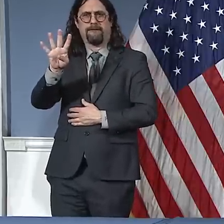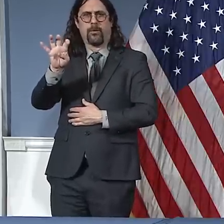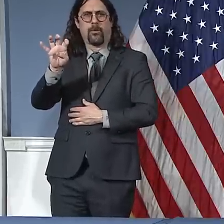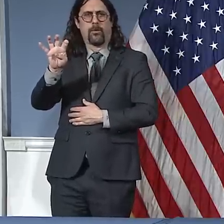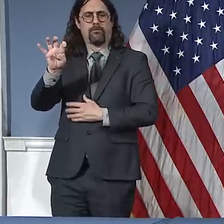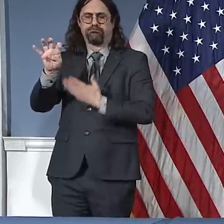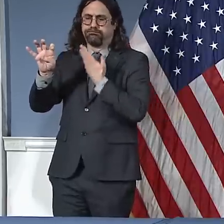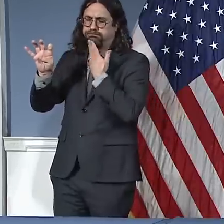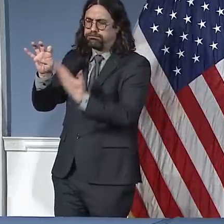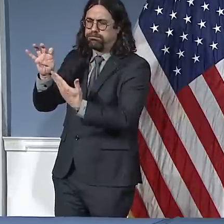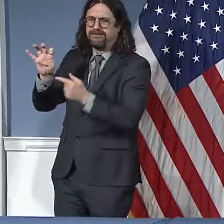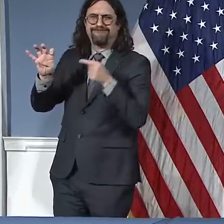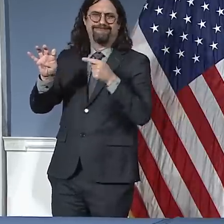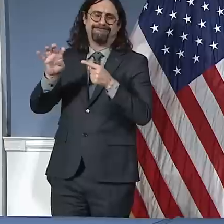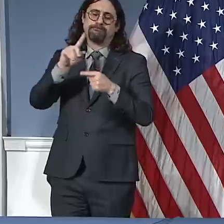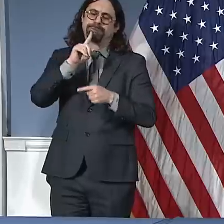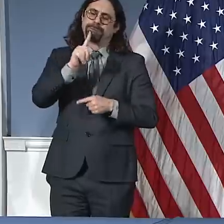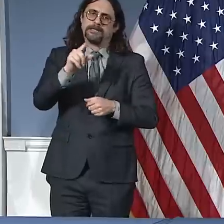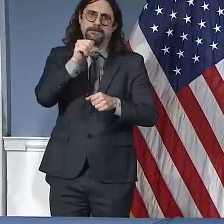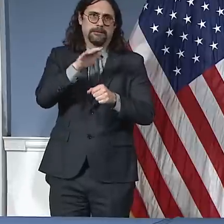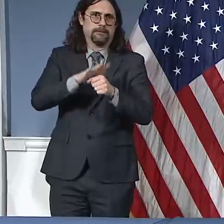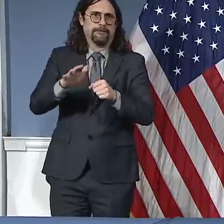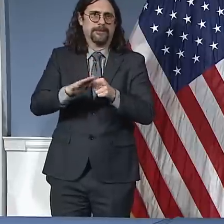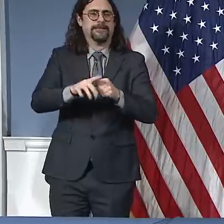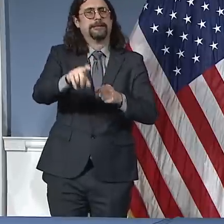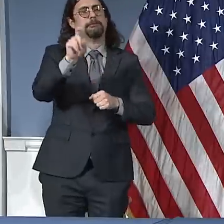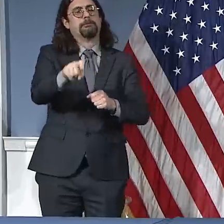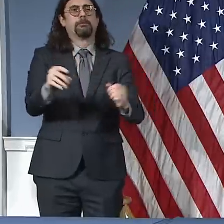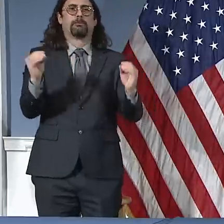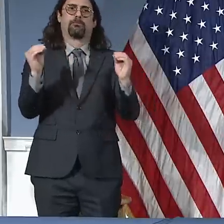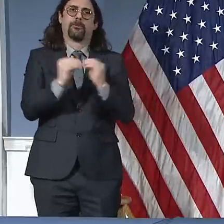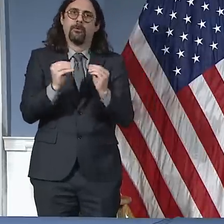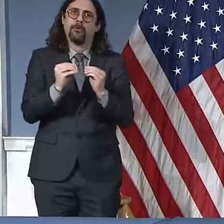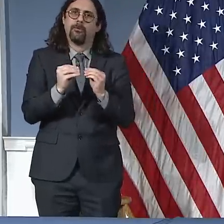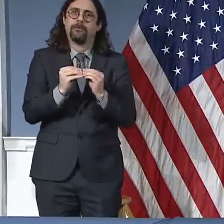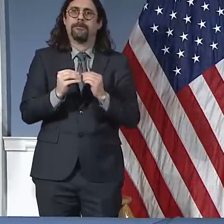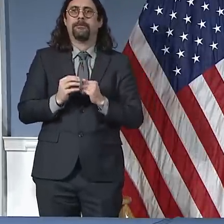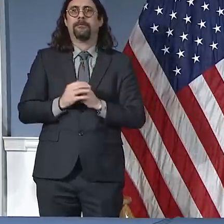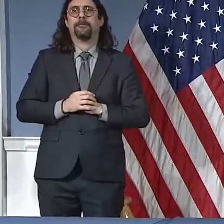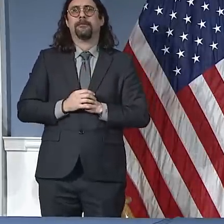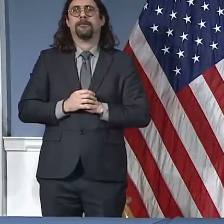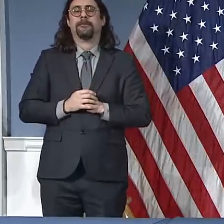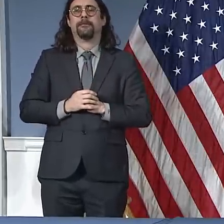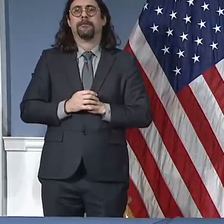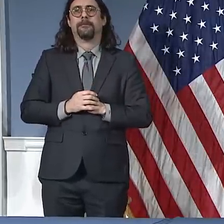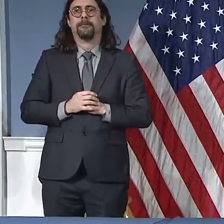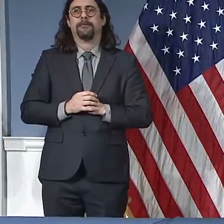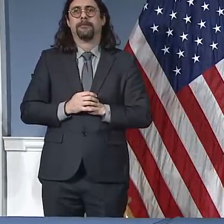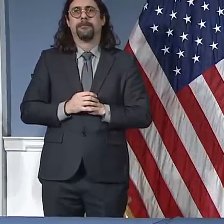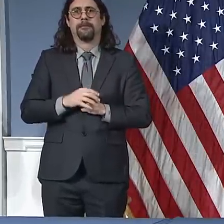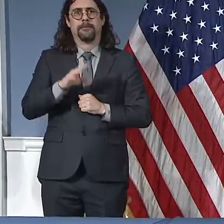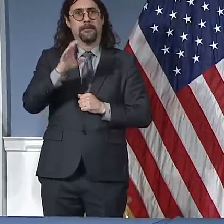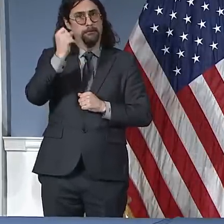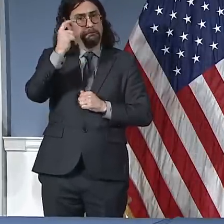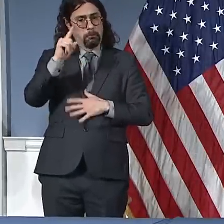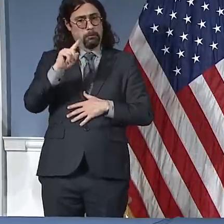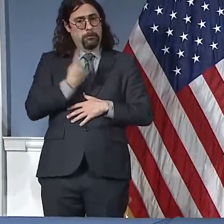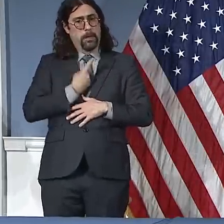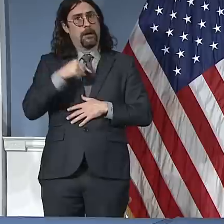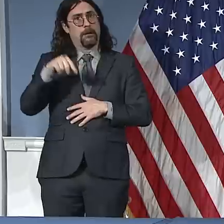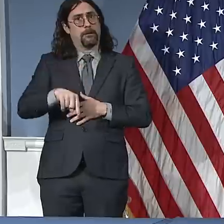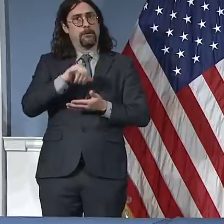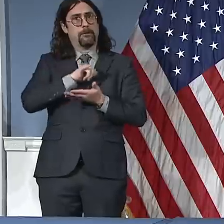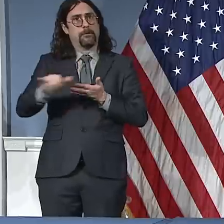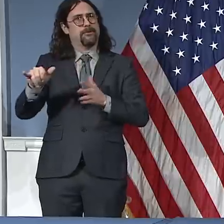where they're needed most. And I'm not saying we're the only place in the country. We know how much Washington State has suffered. We know how much California has suffered.